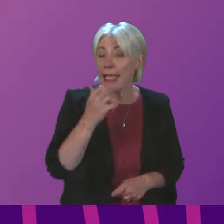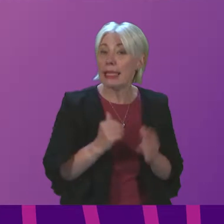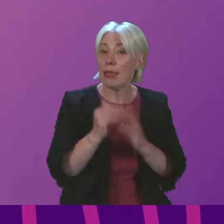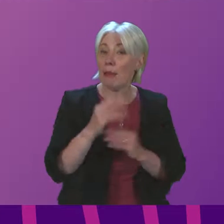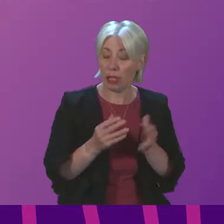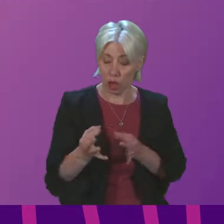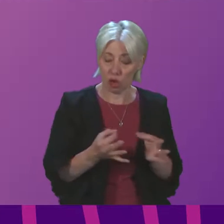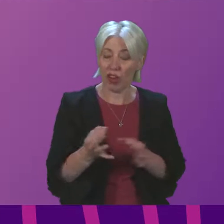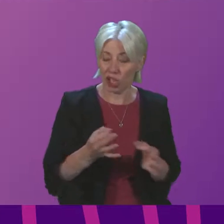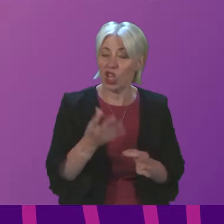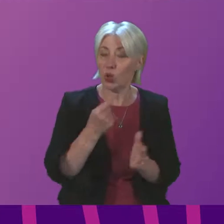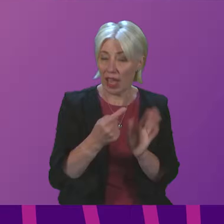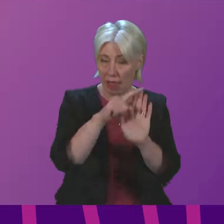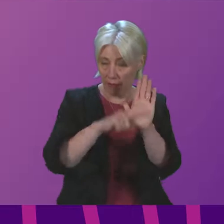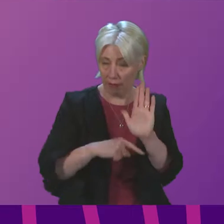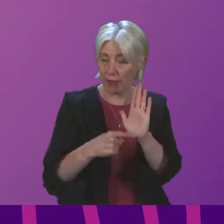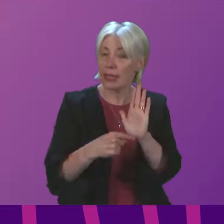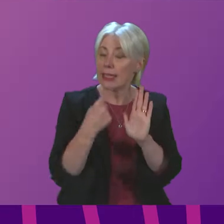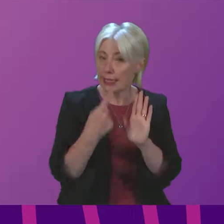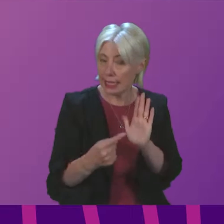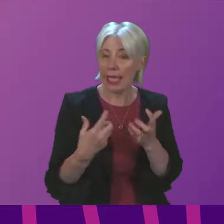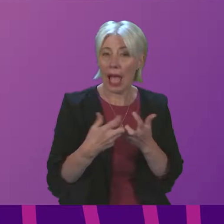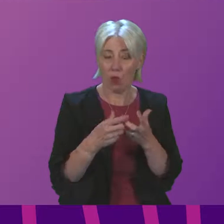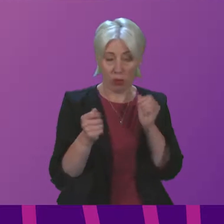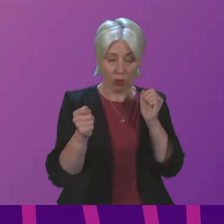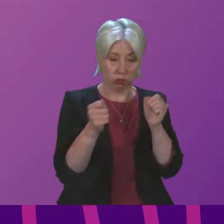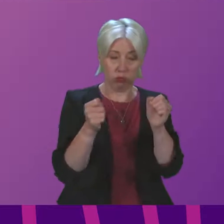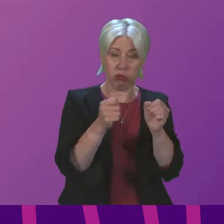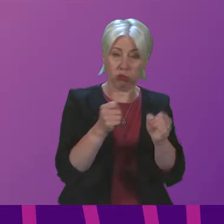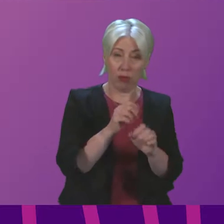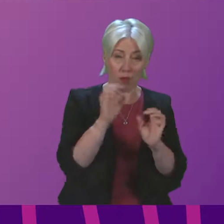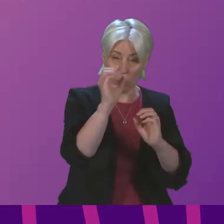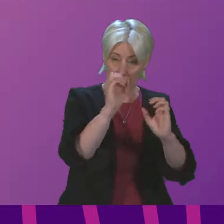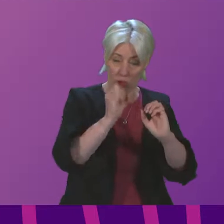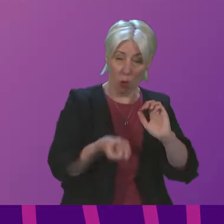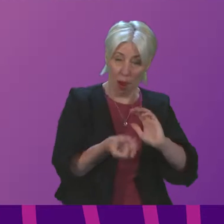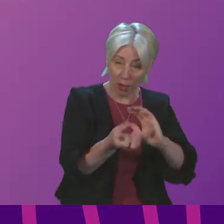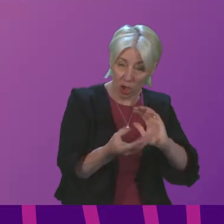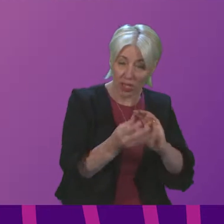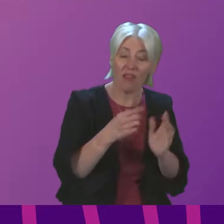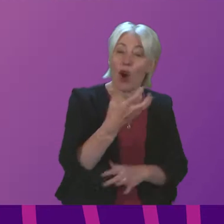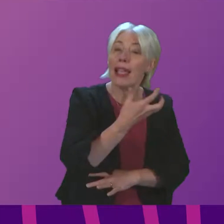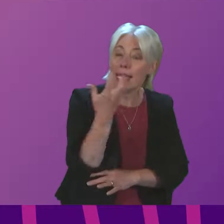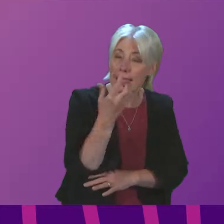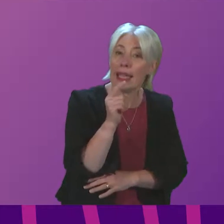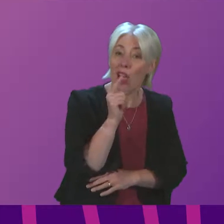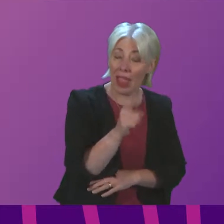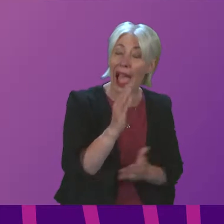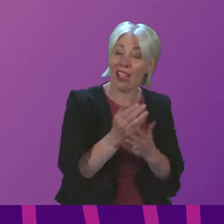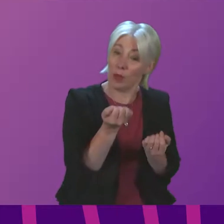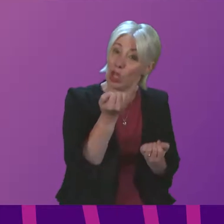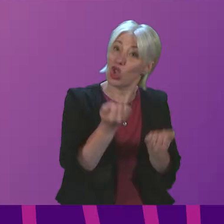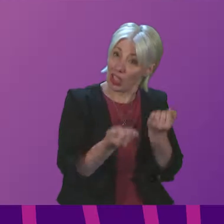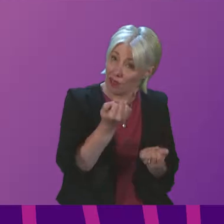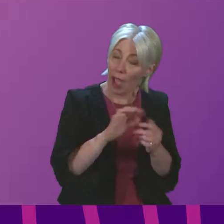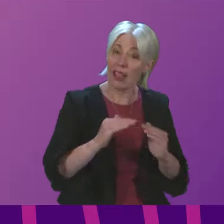measures that we are going to take forward, including how we make sure that the transition to zero emission technologies for heating is one which is just and fair, and